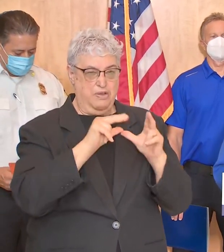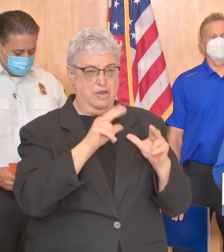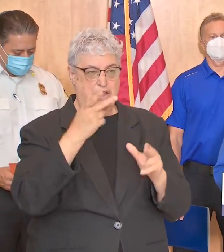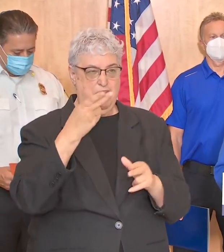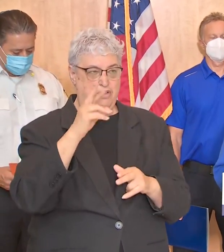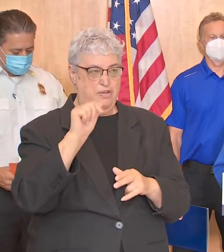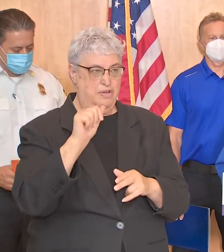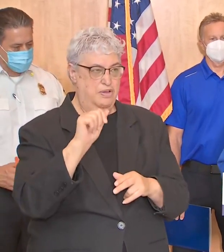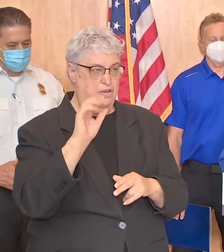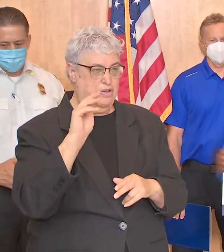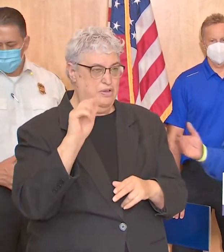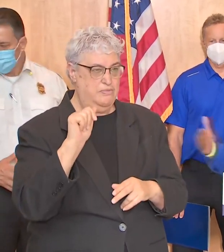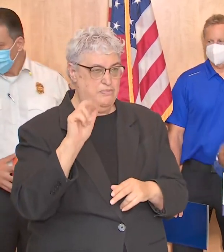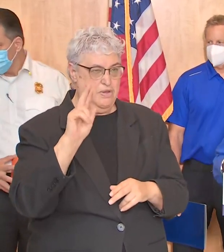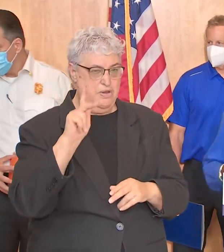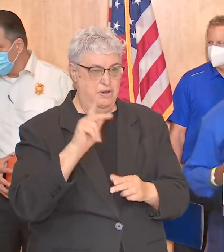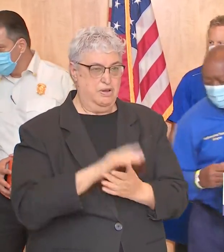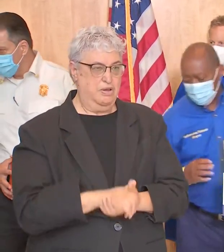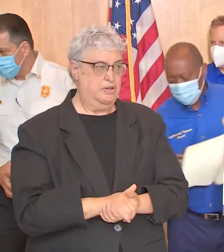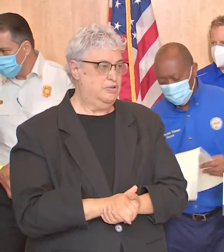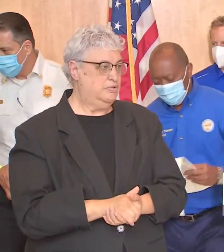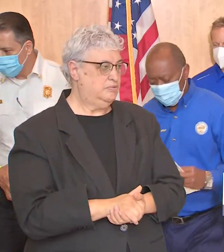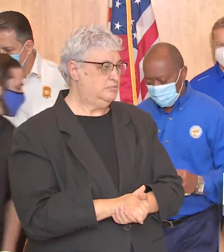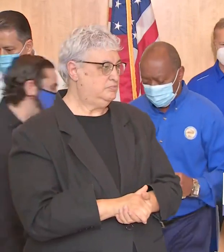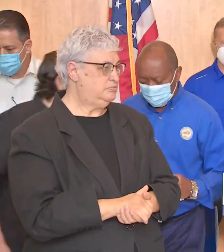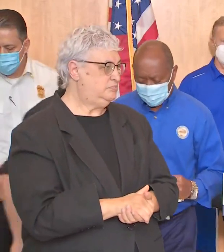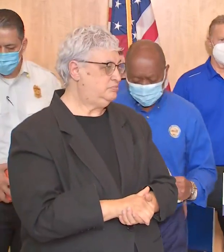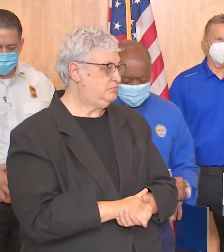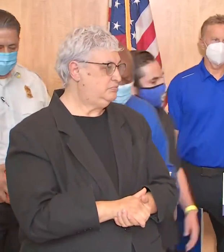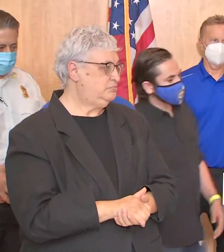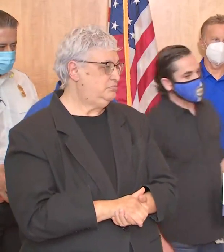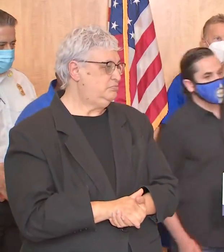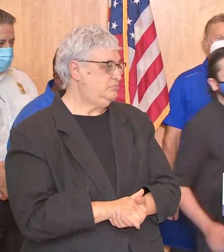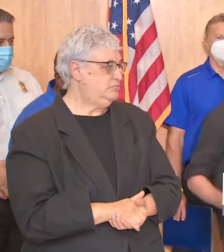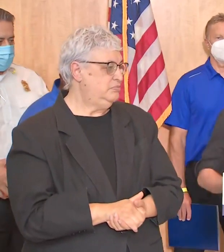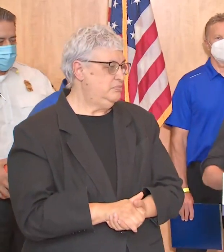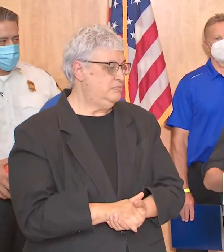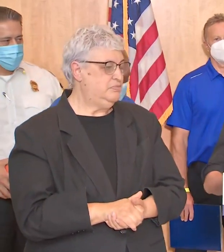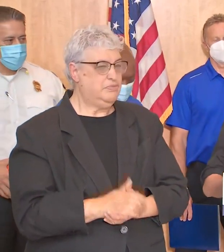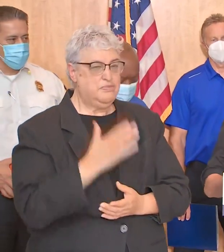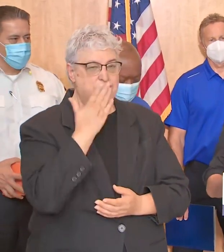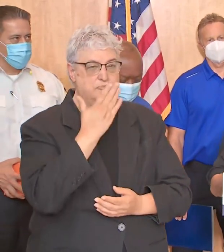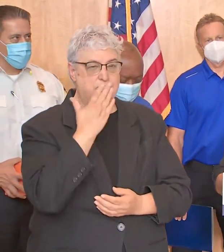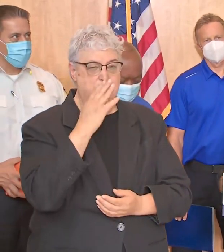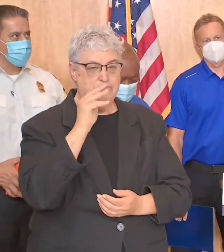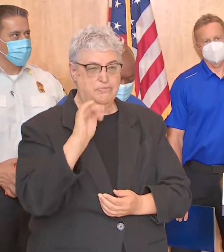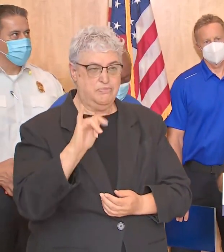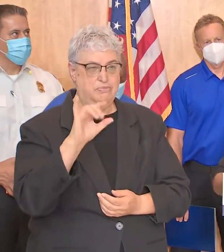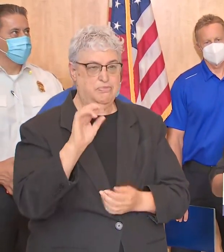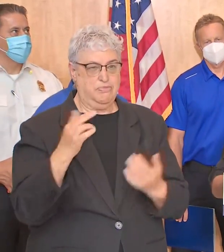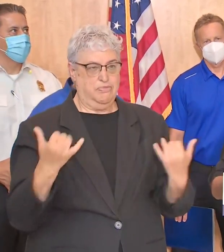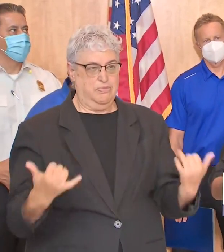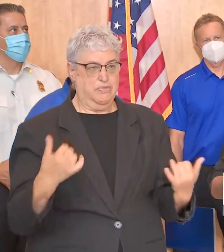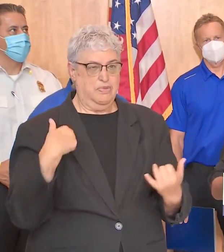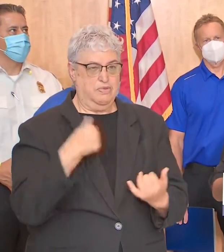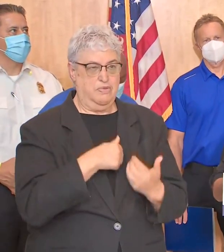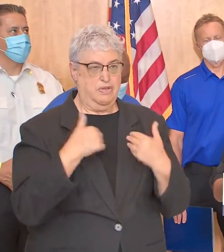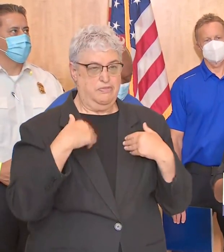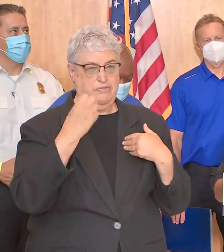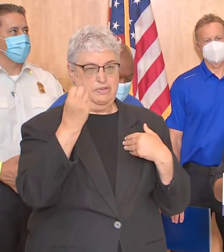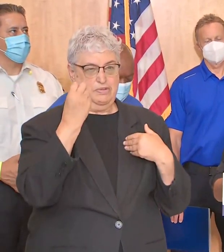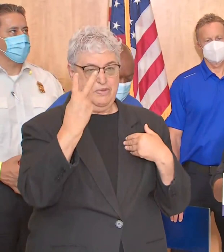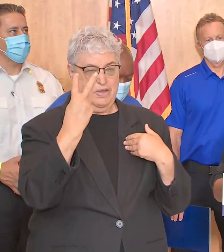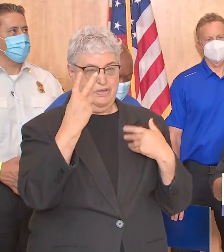today mark I can Bob thank you mayor currently we have 12